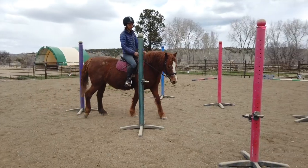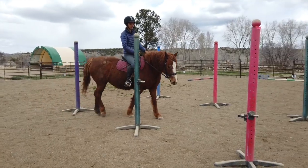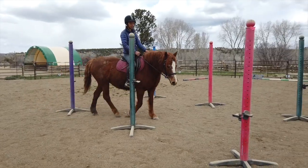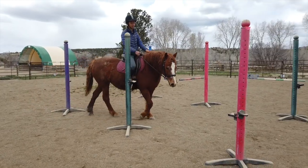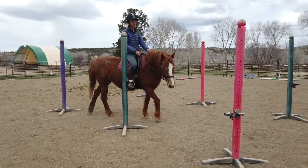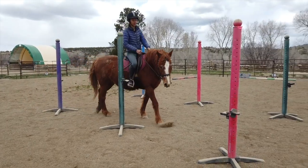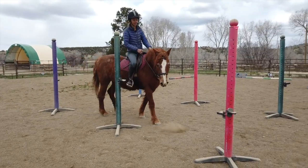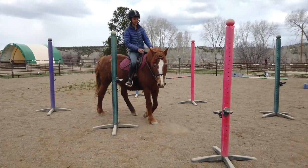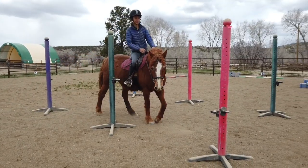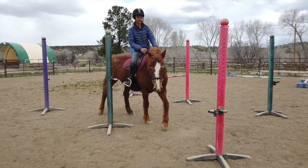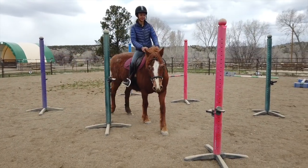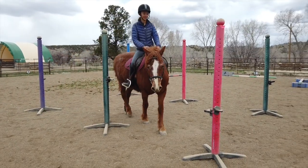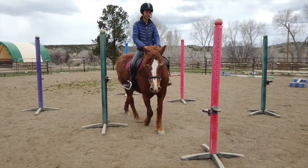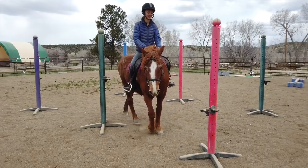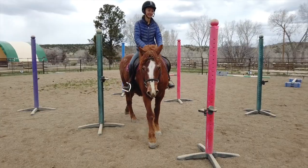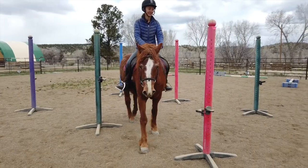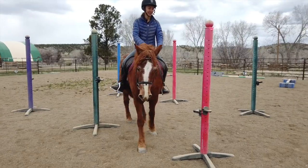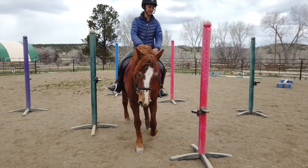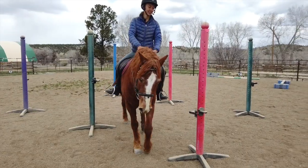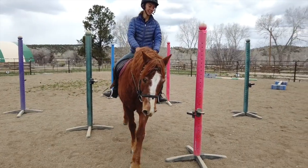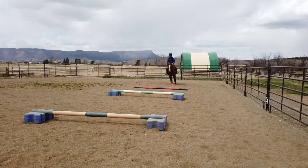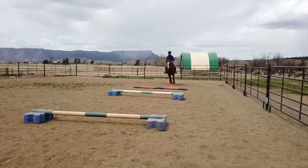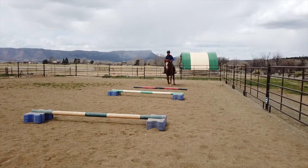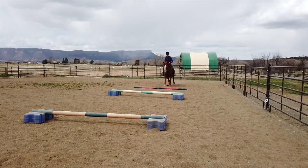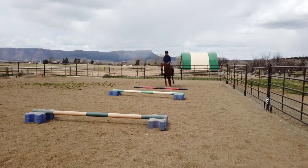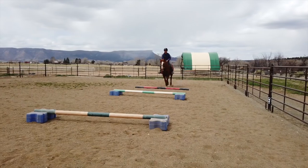brain gets stronger the more you use it don't give up